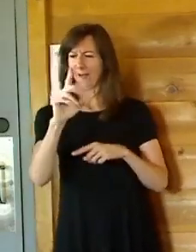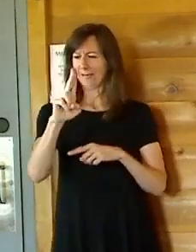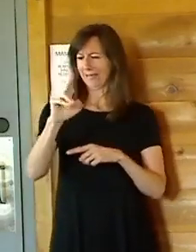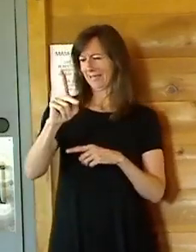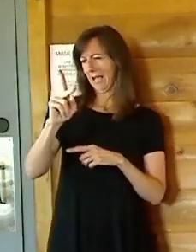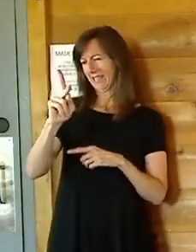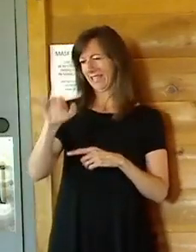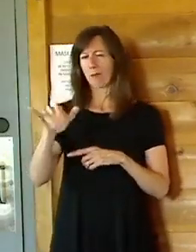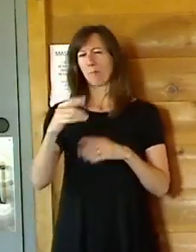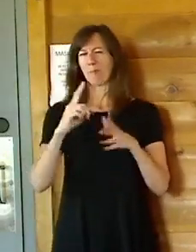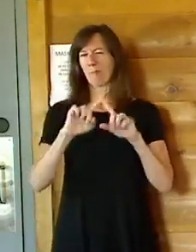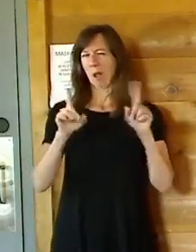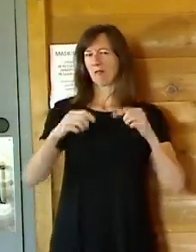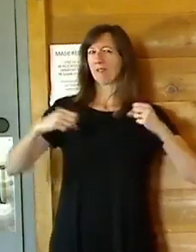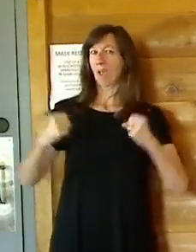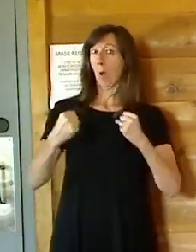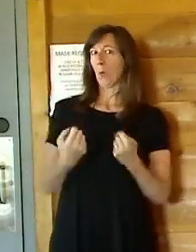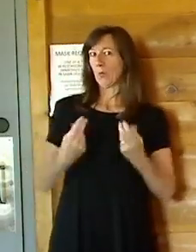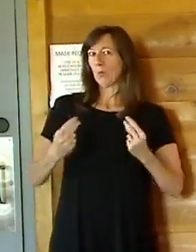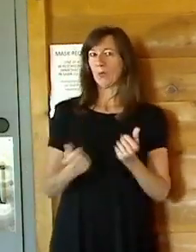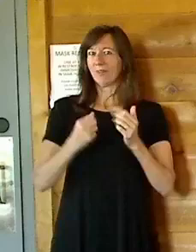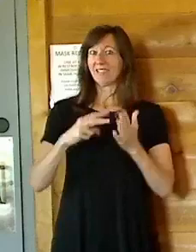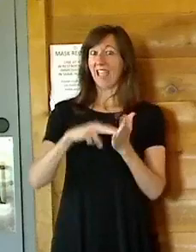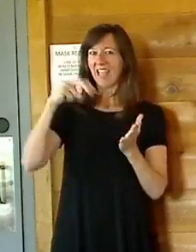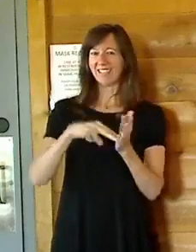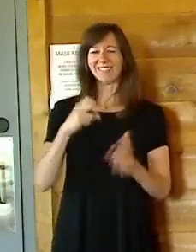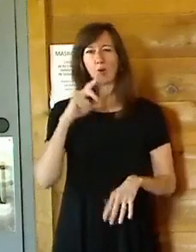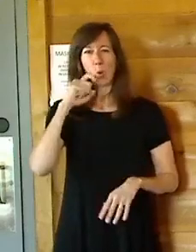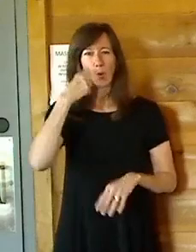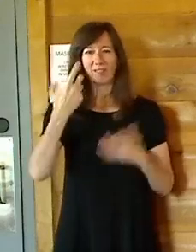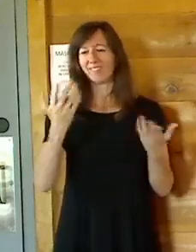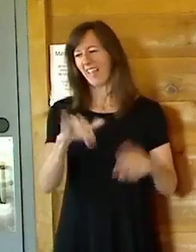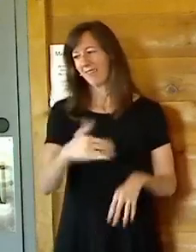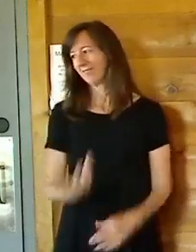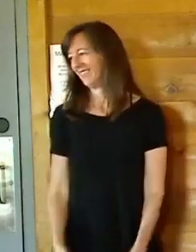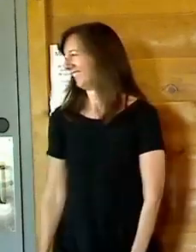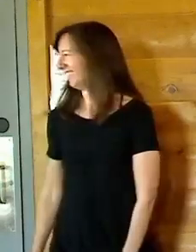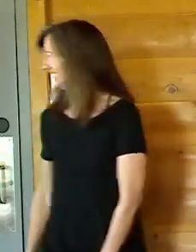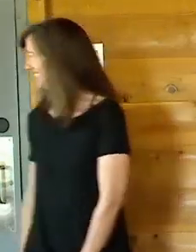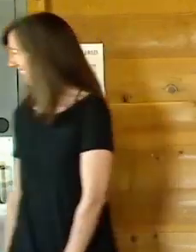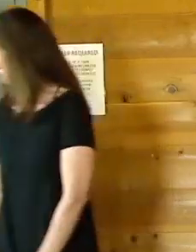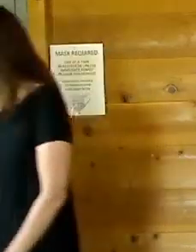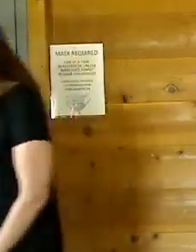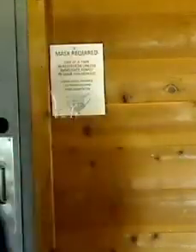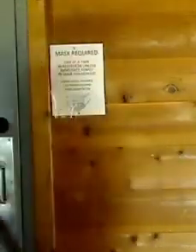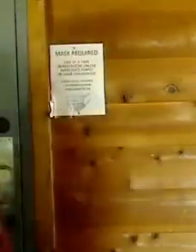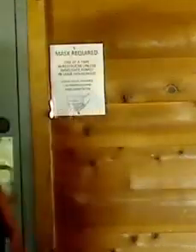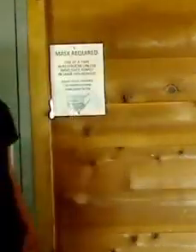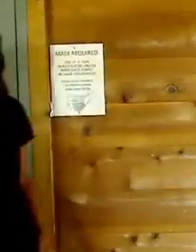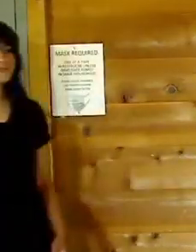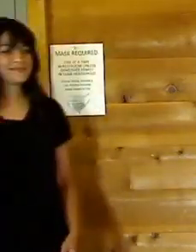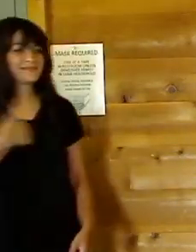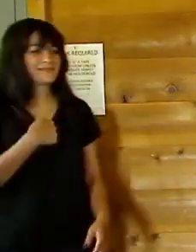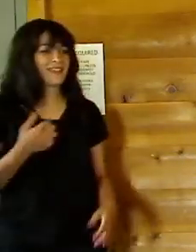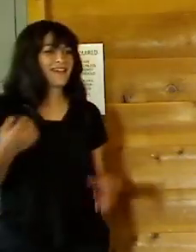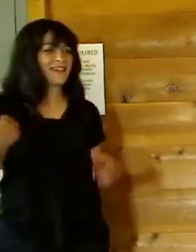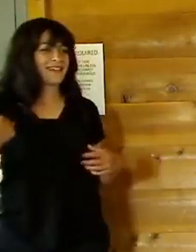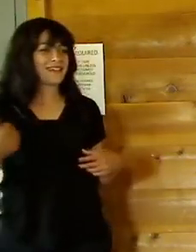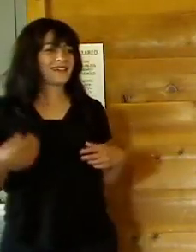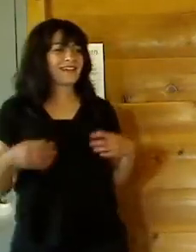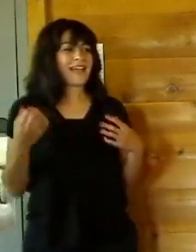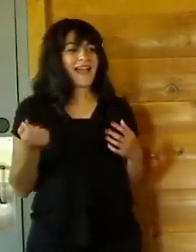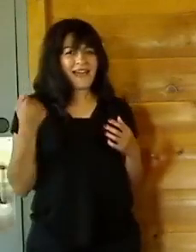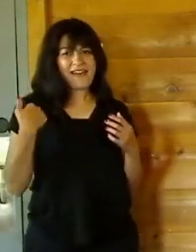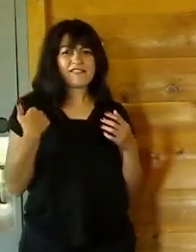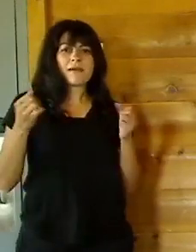won't stray any further than that. We have a lot of activities going on in county parks, and I wanted to spend some time, Sandy, talking